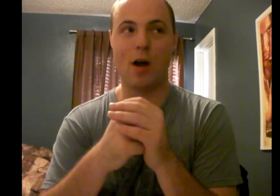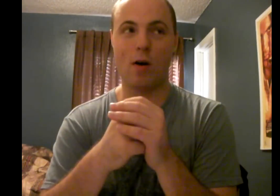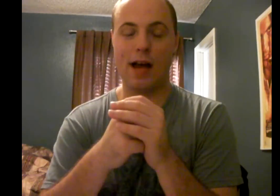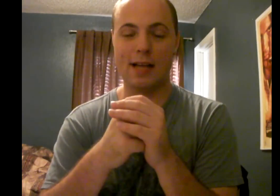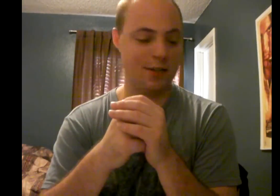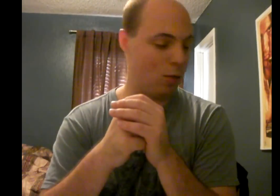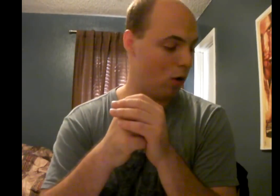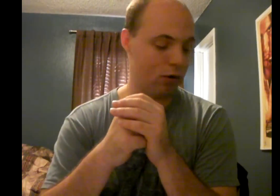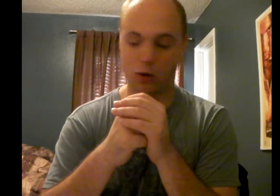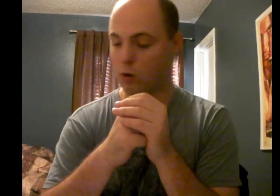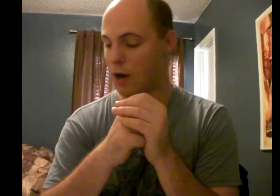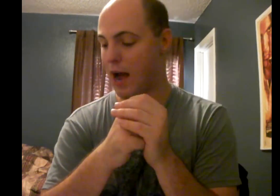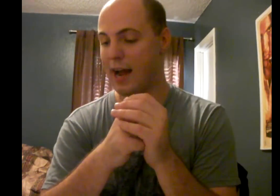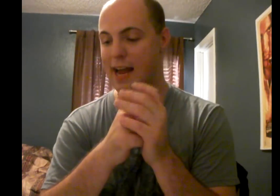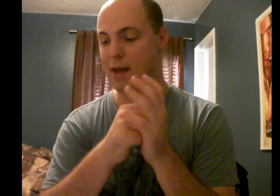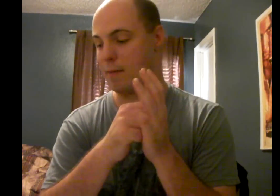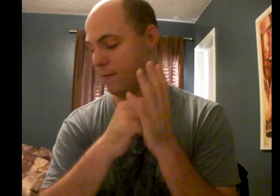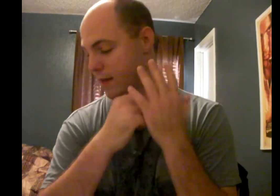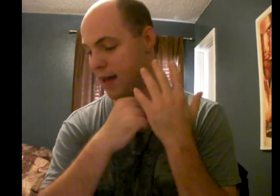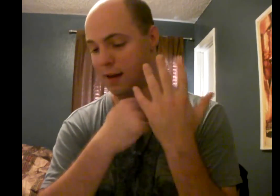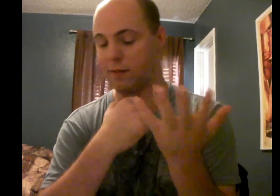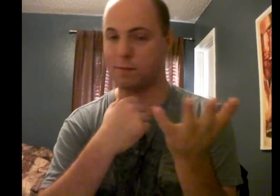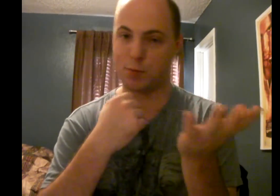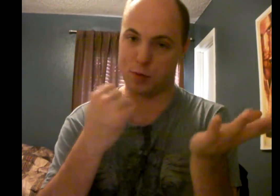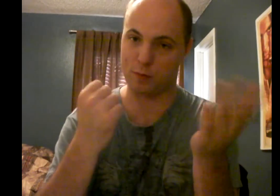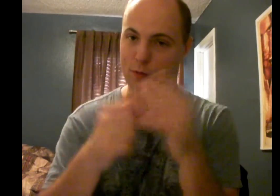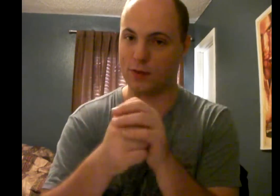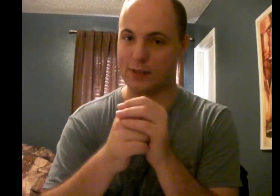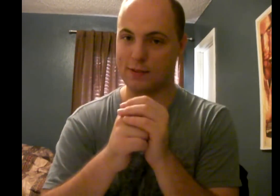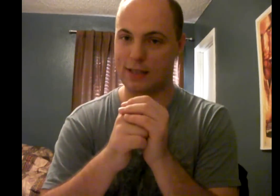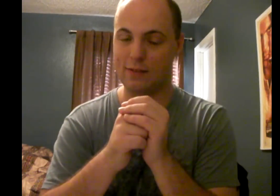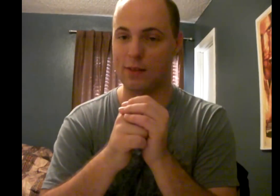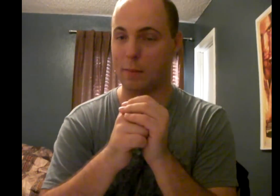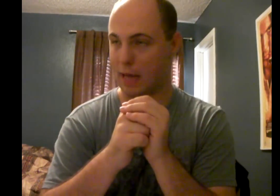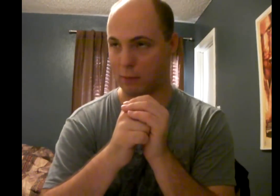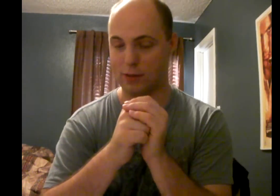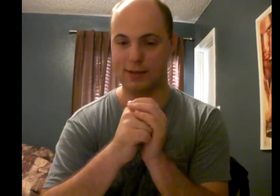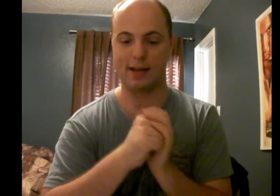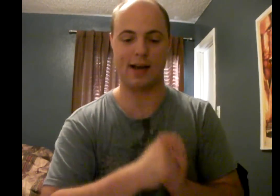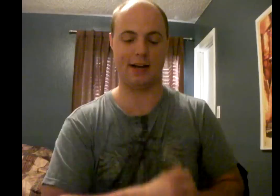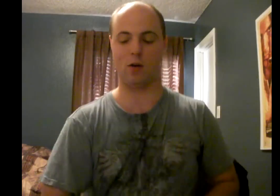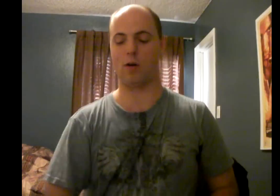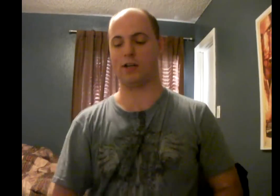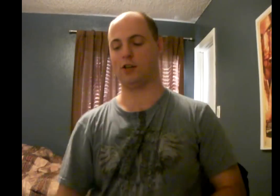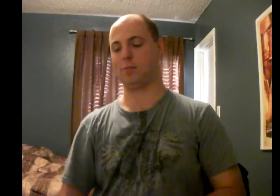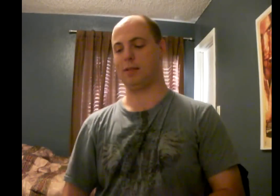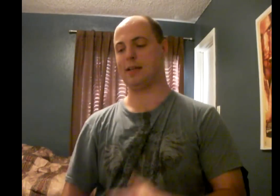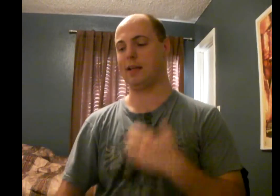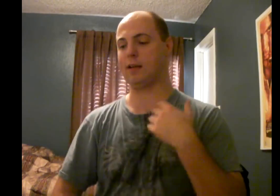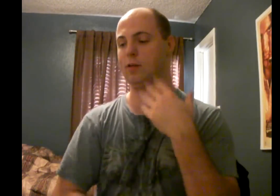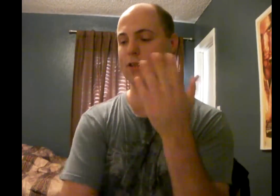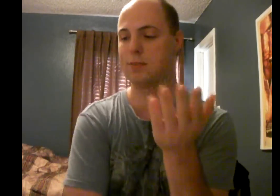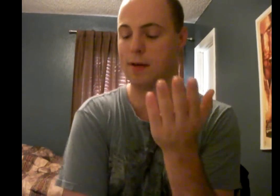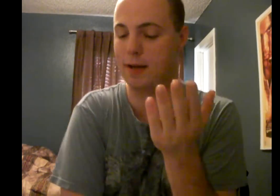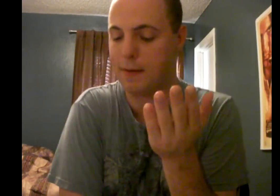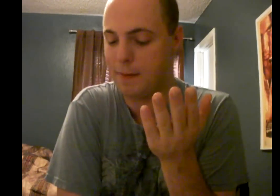Now, as you all know, I am a fan of spoof movies. Even the bad ones. And I know I shouldn't be telling you this. But